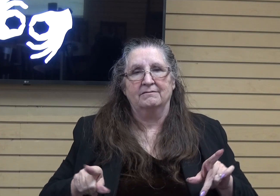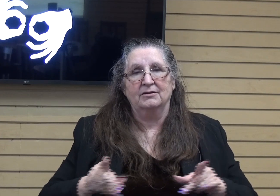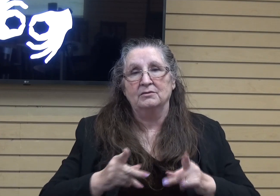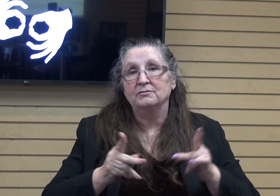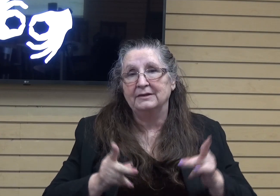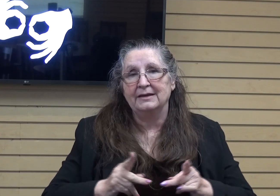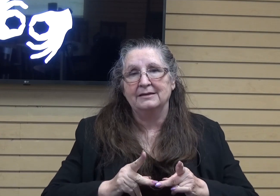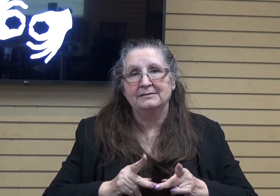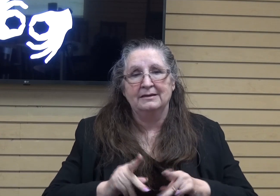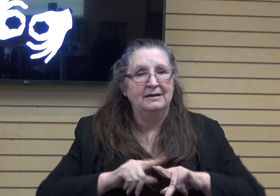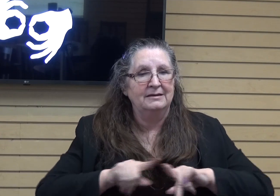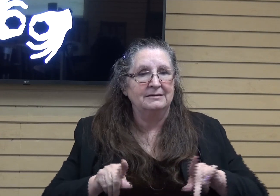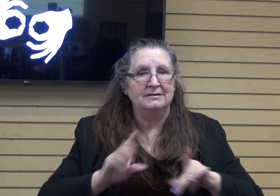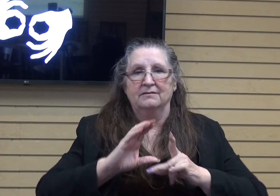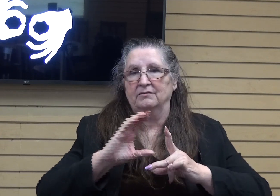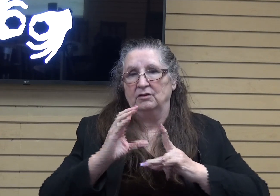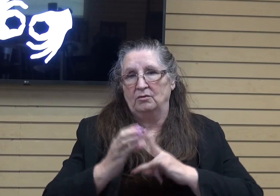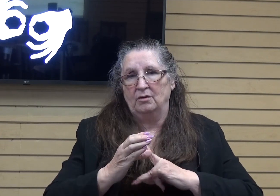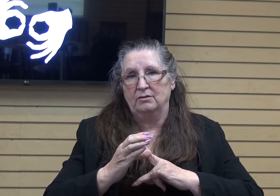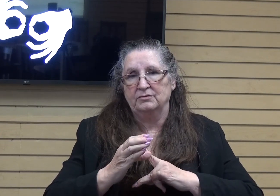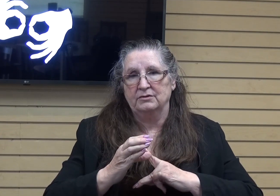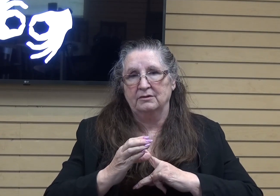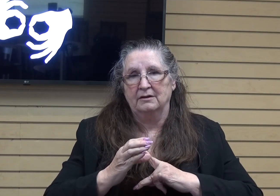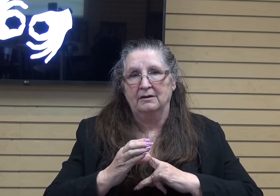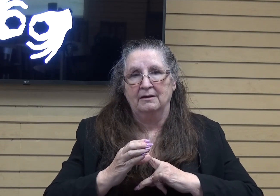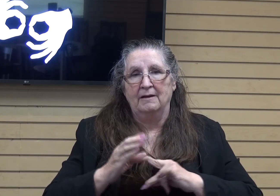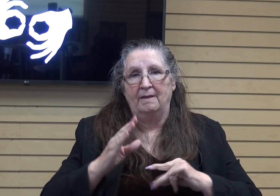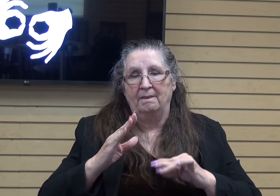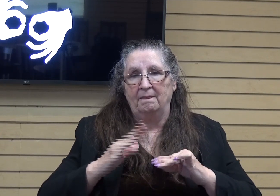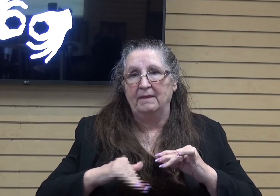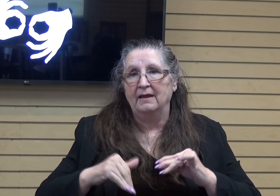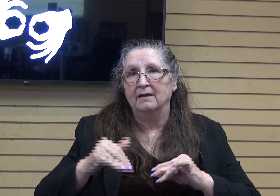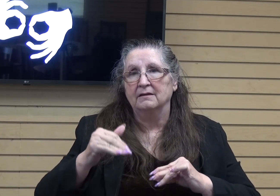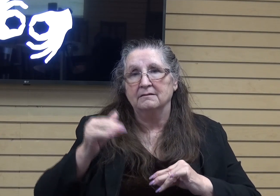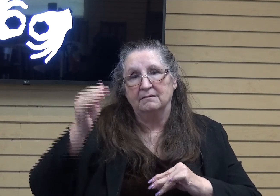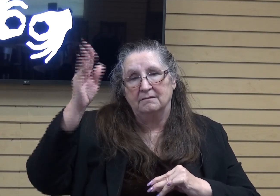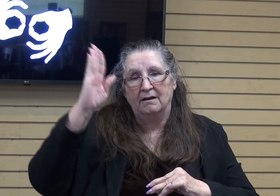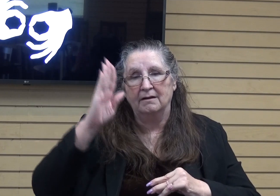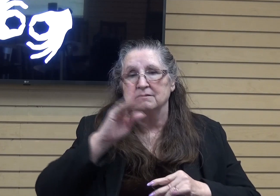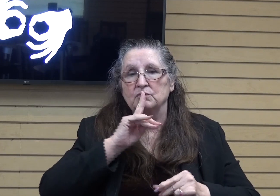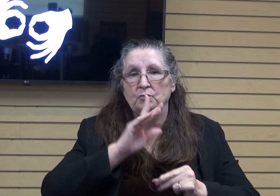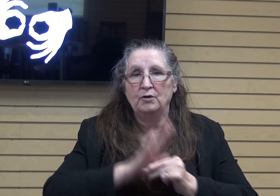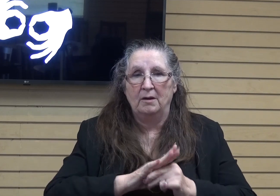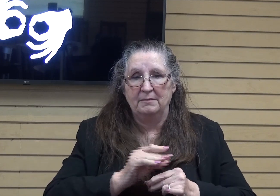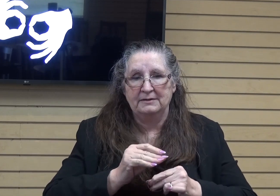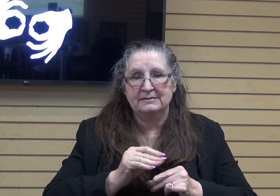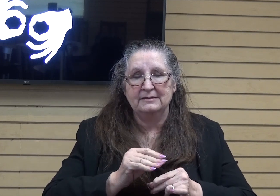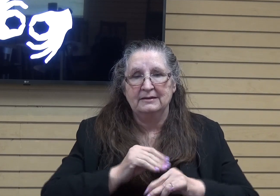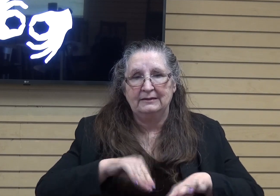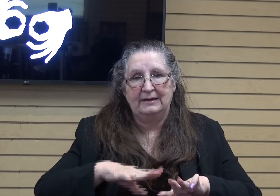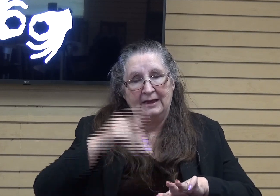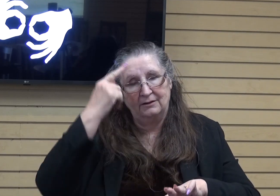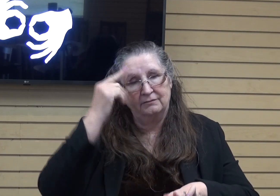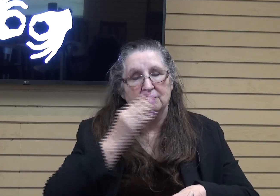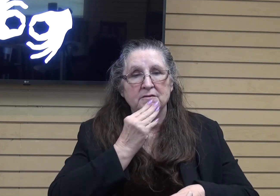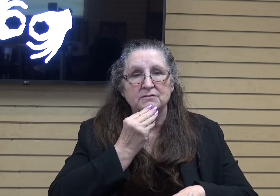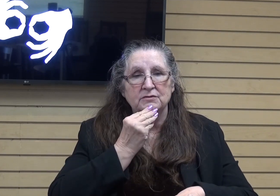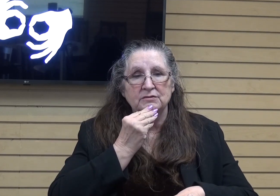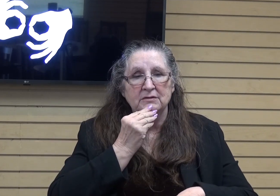than the land that God had promised to the Jews. And those in power were trying to wipe out